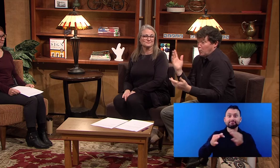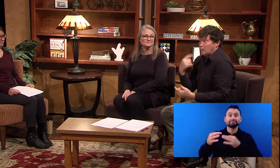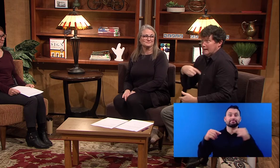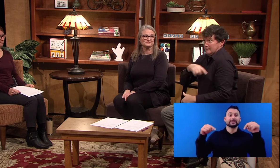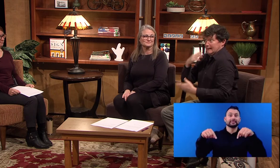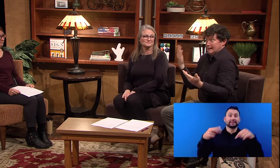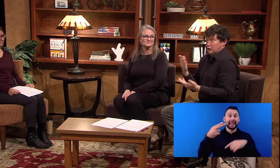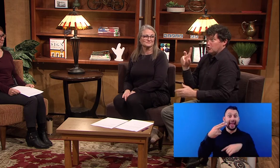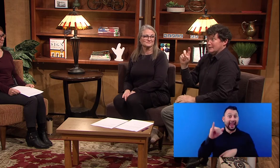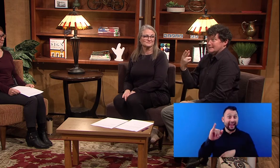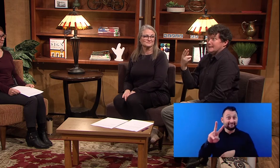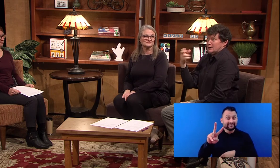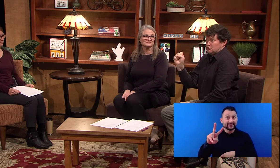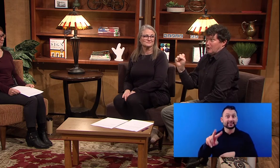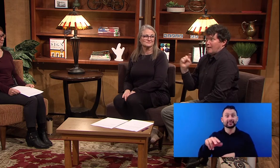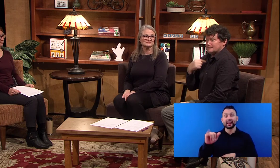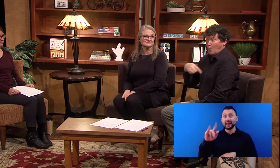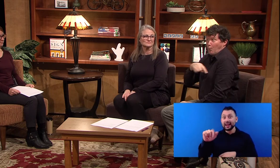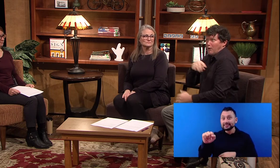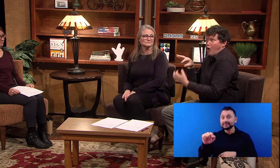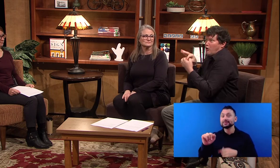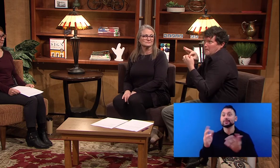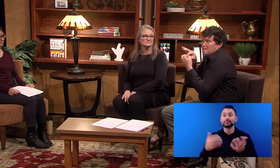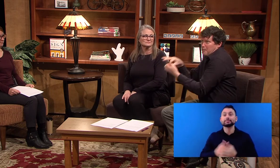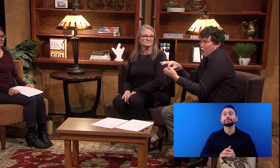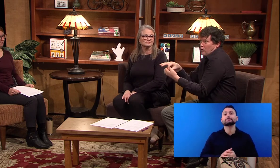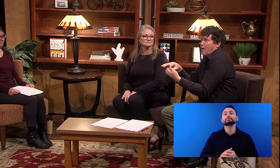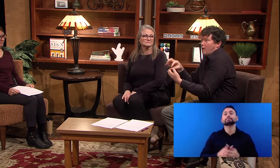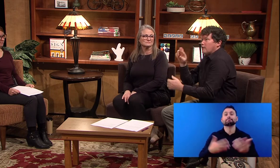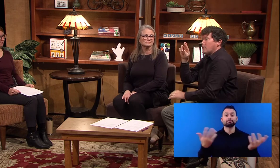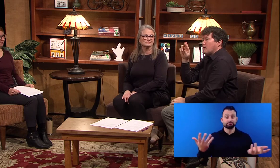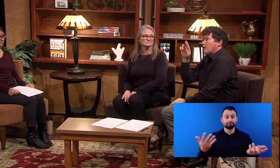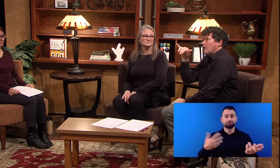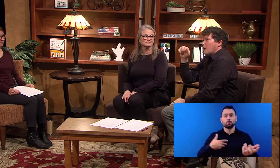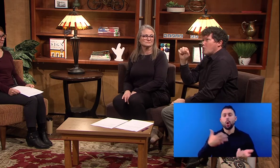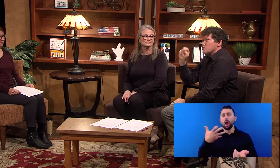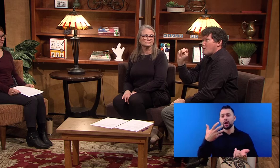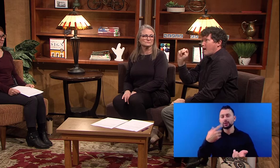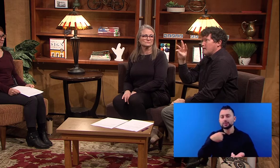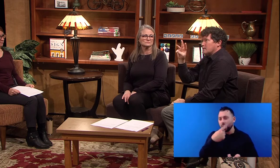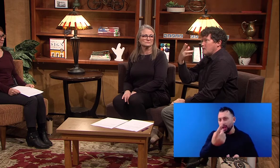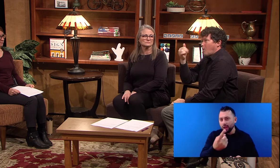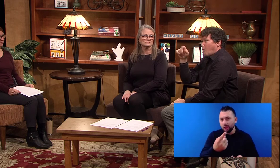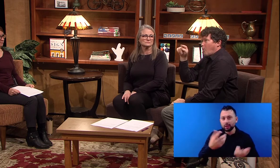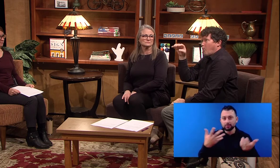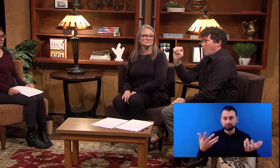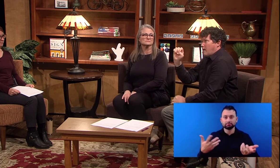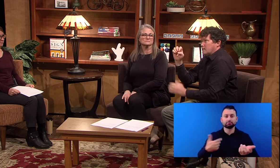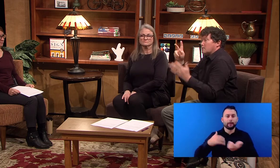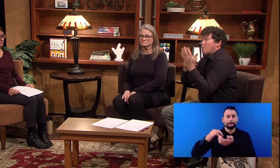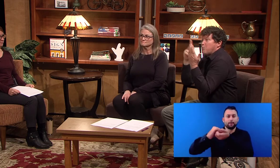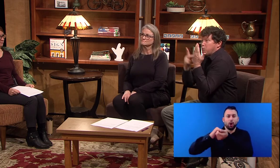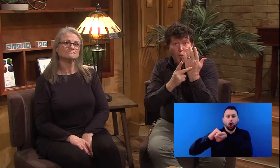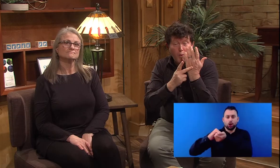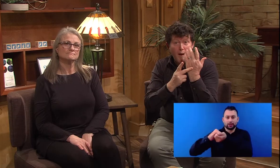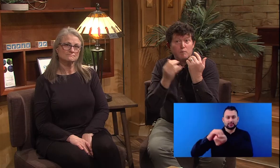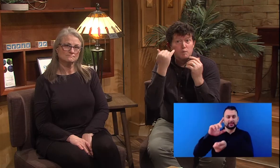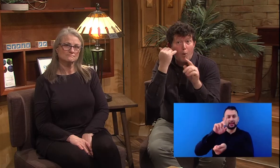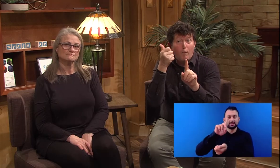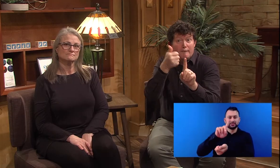I do want to inform you that here at DHHS, deaf and hard of hearing services, we do partner with the